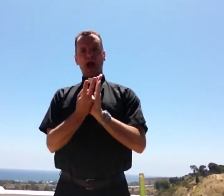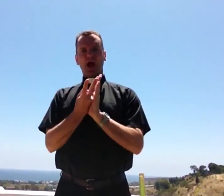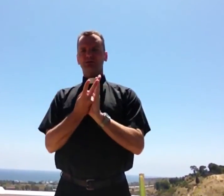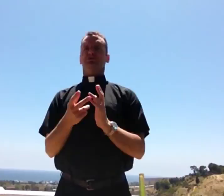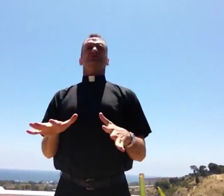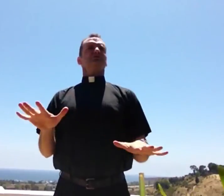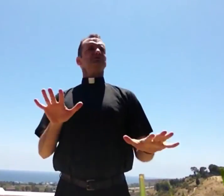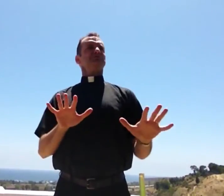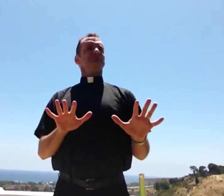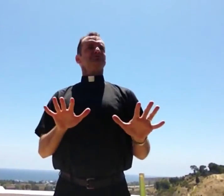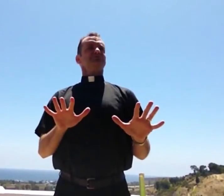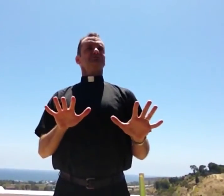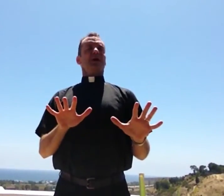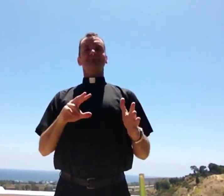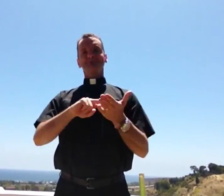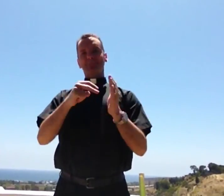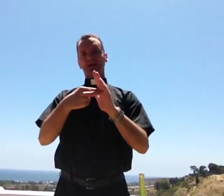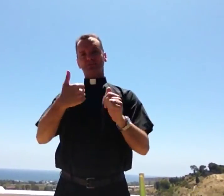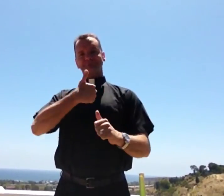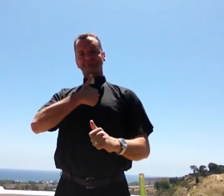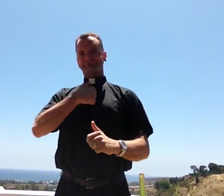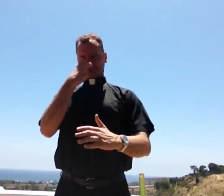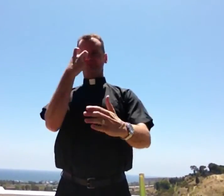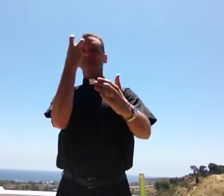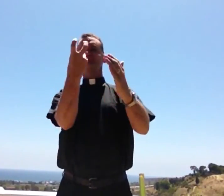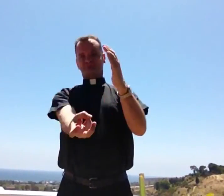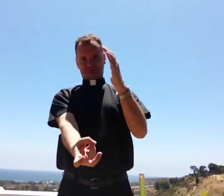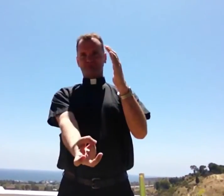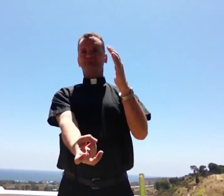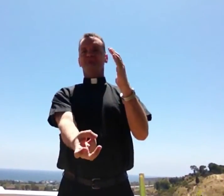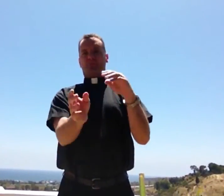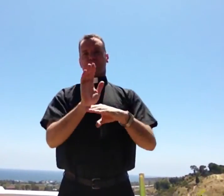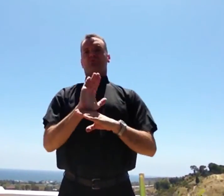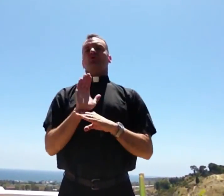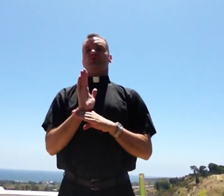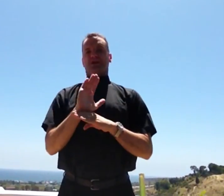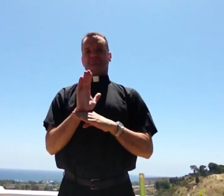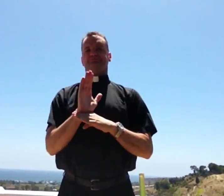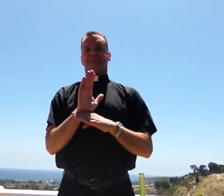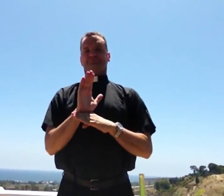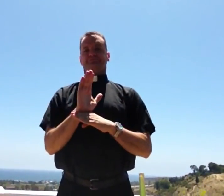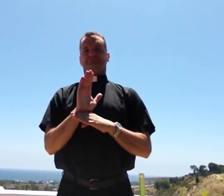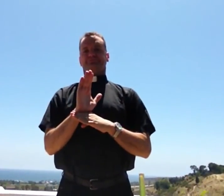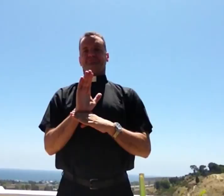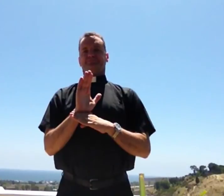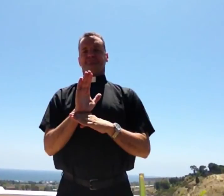gone by, nearly two hours had gone by, because I had gotten so involved in the story, in the movie.